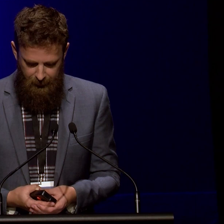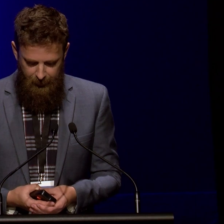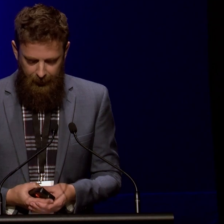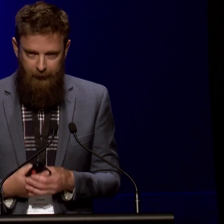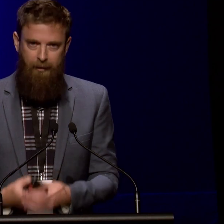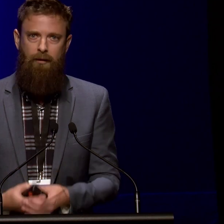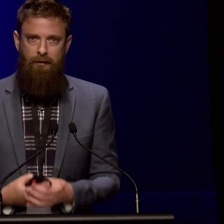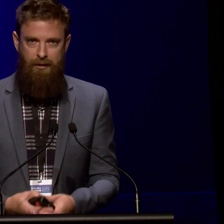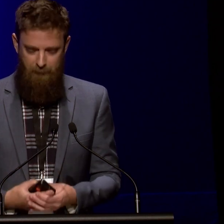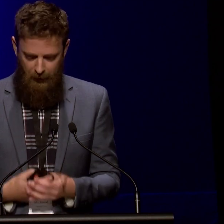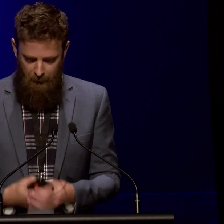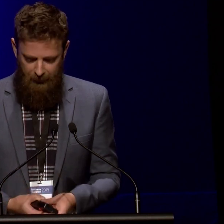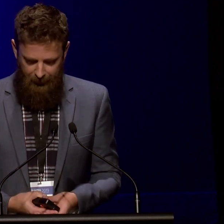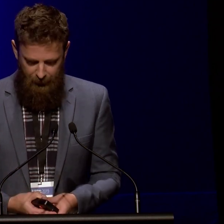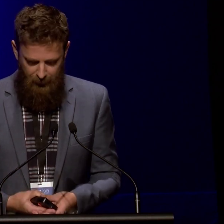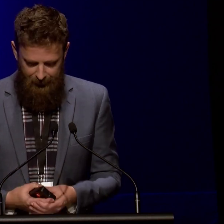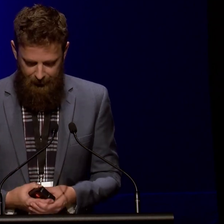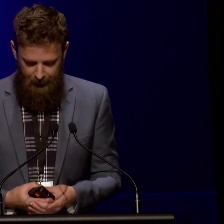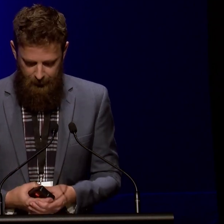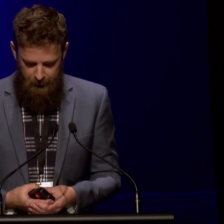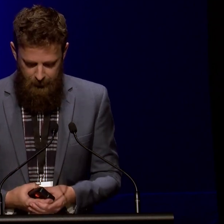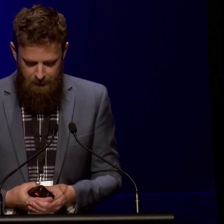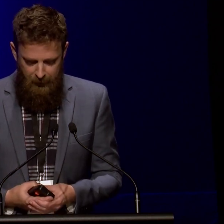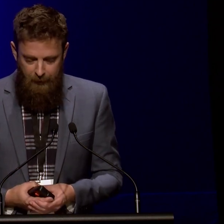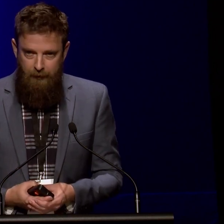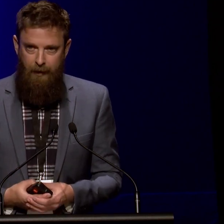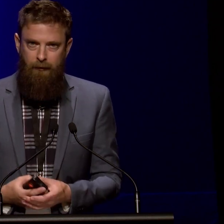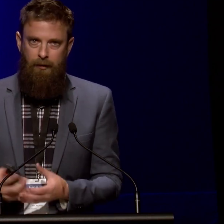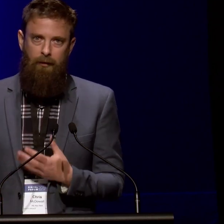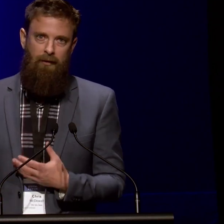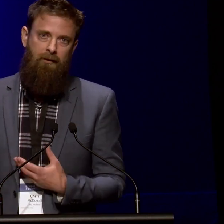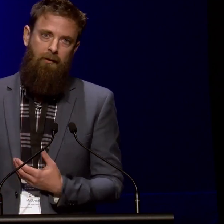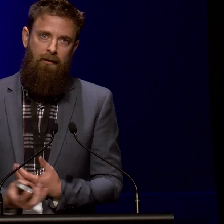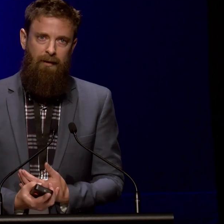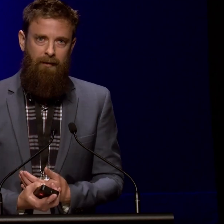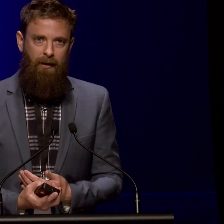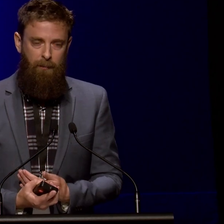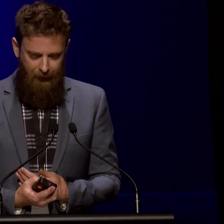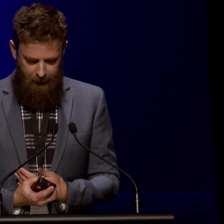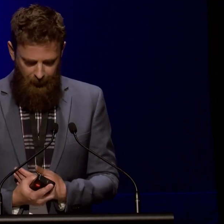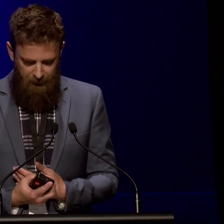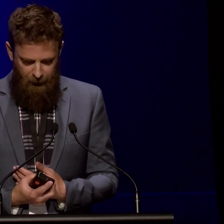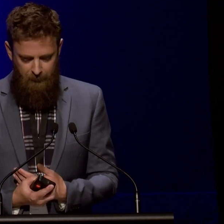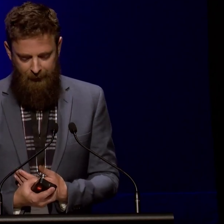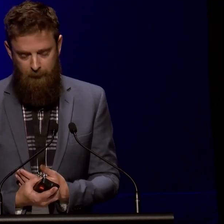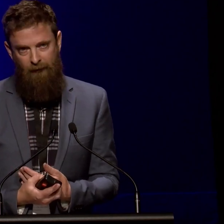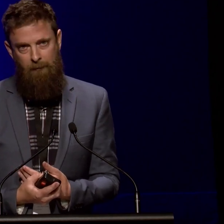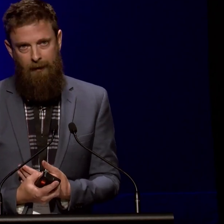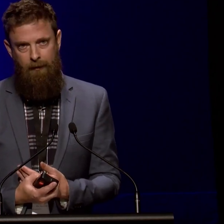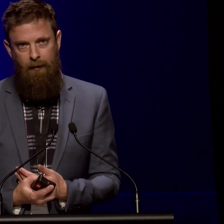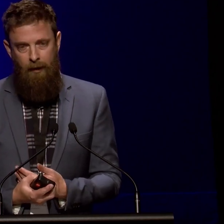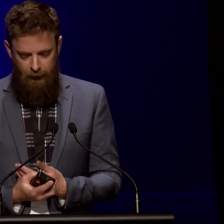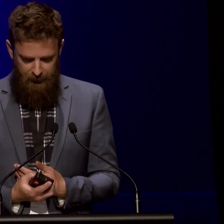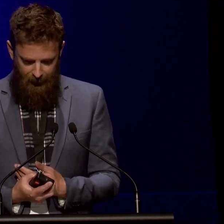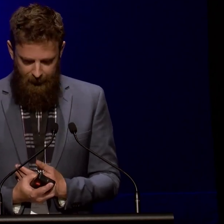student, and it continues to shape my thinking 20 years later. Downs uses the 17th century painting by